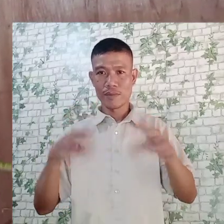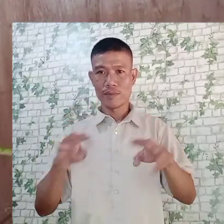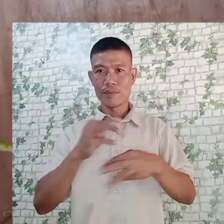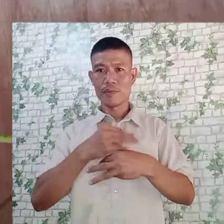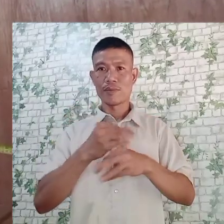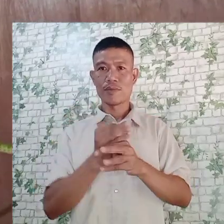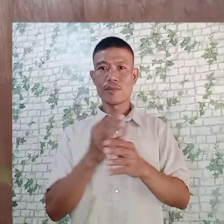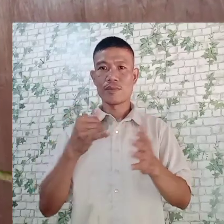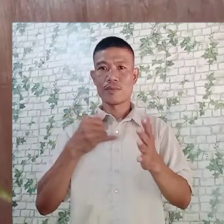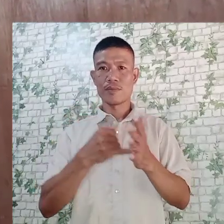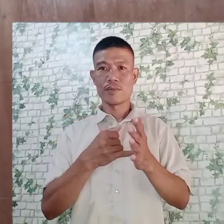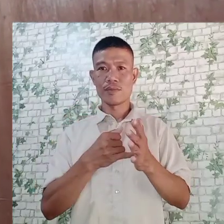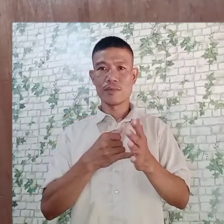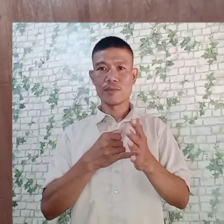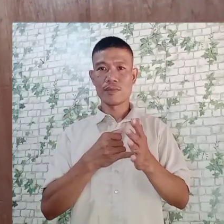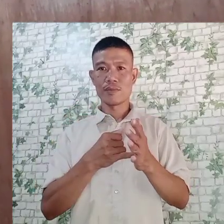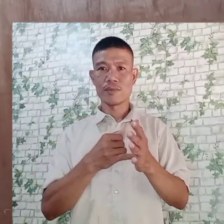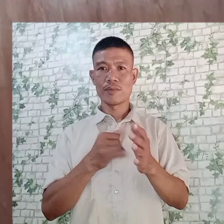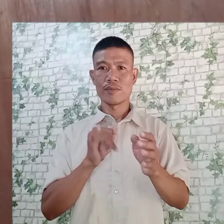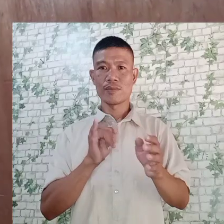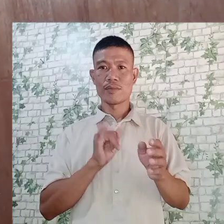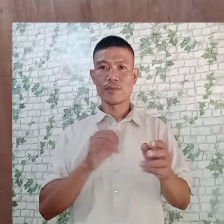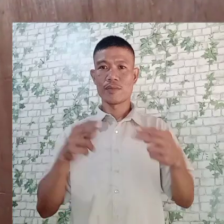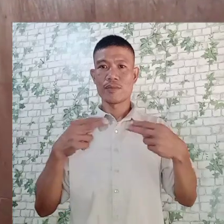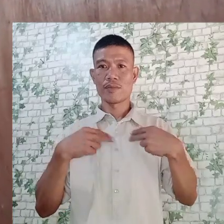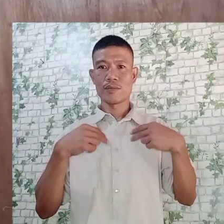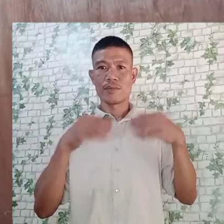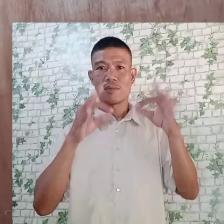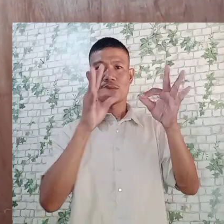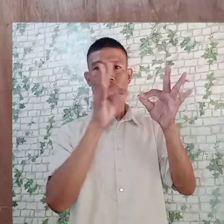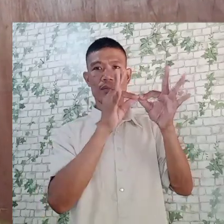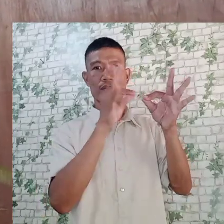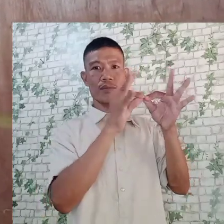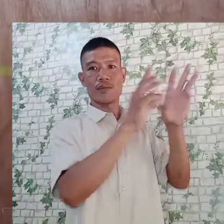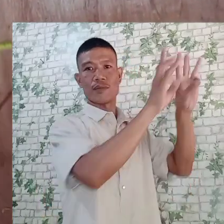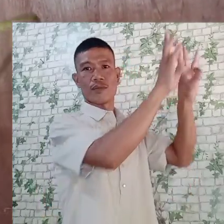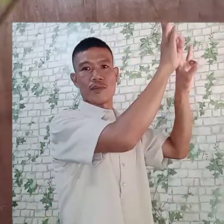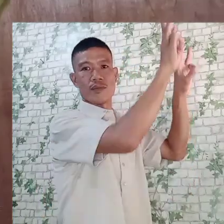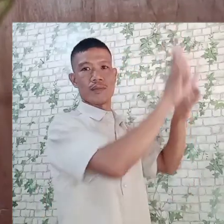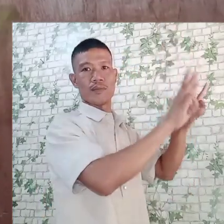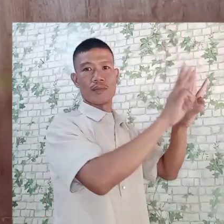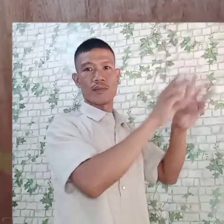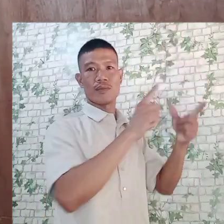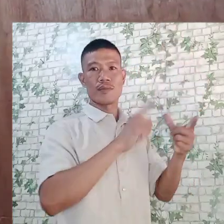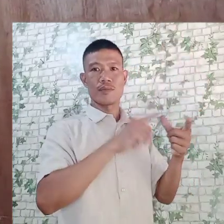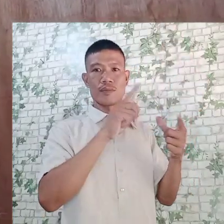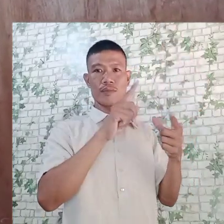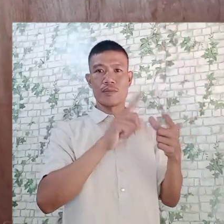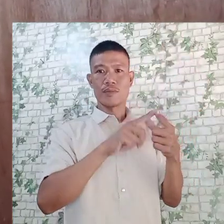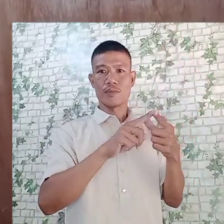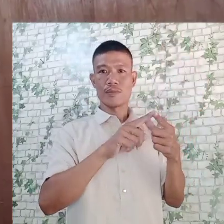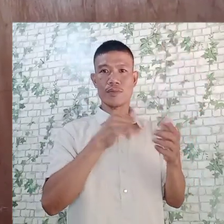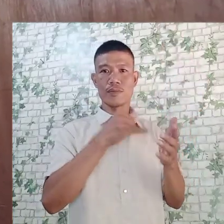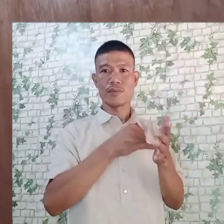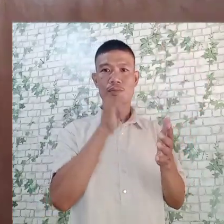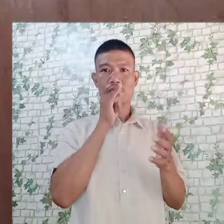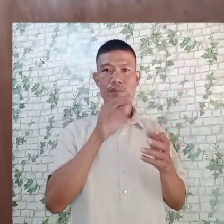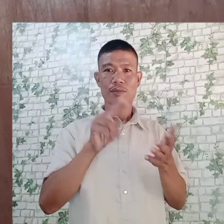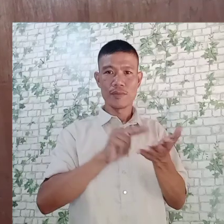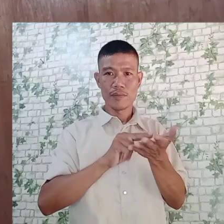am done making it, I have to mount it on the wall and then it is